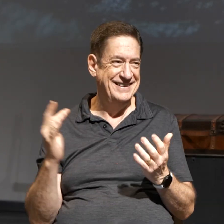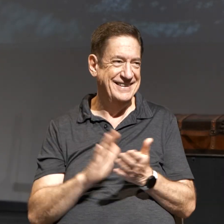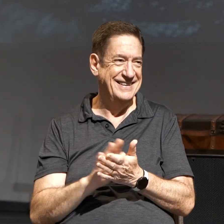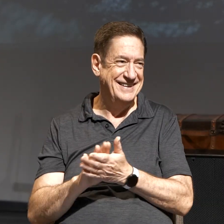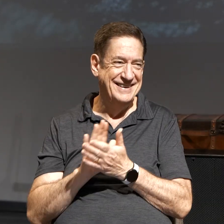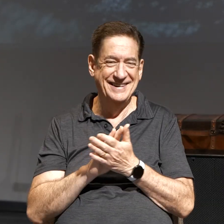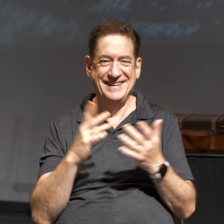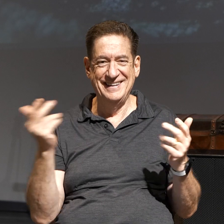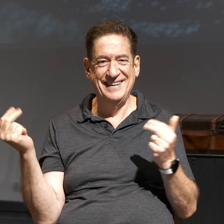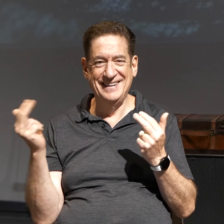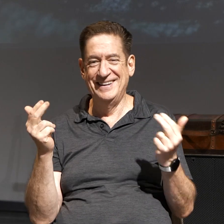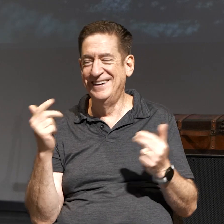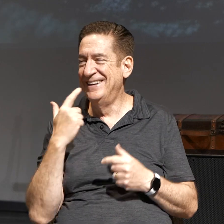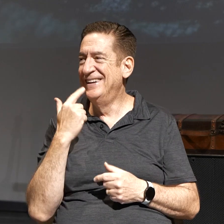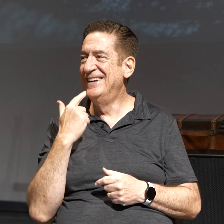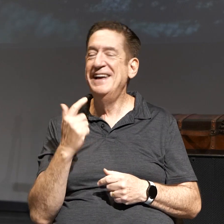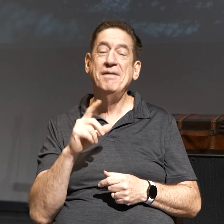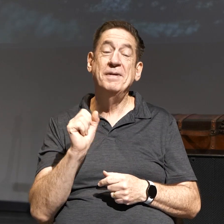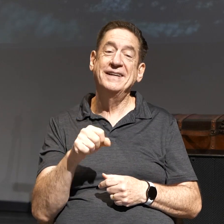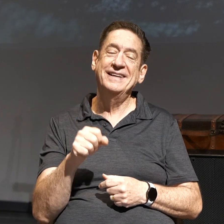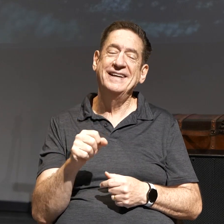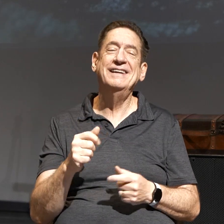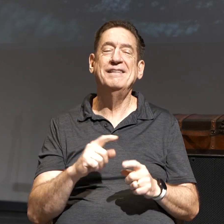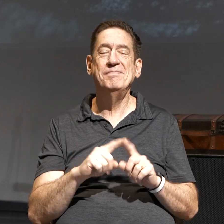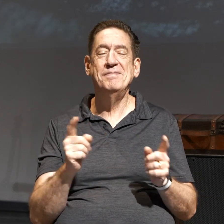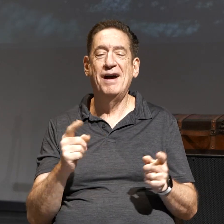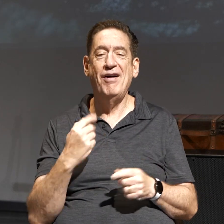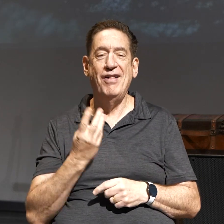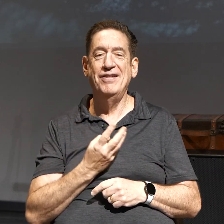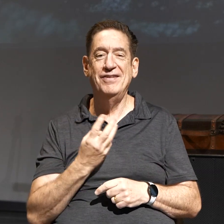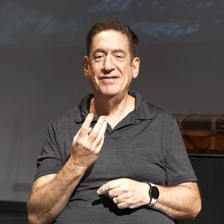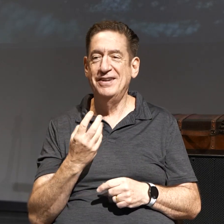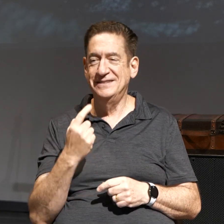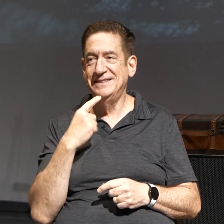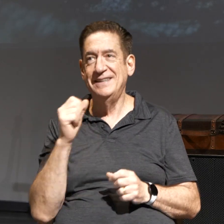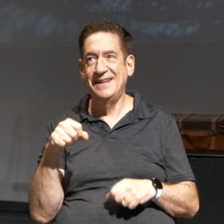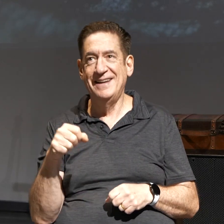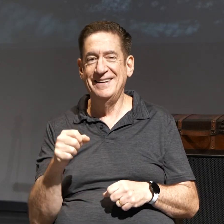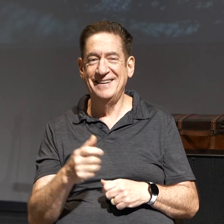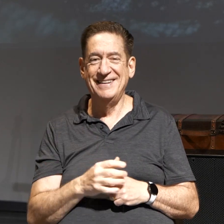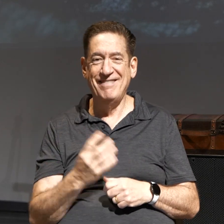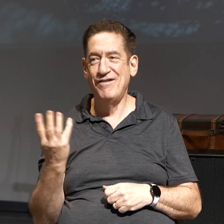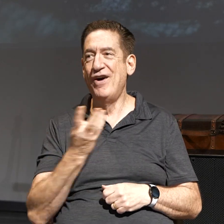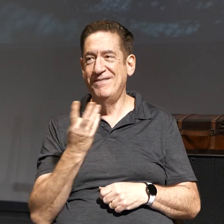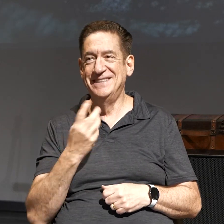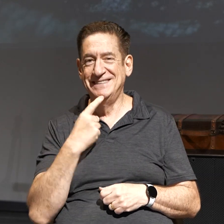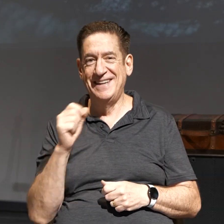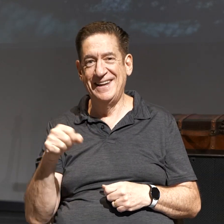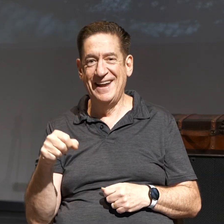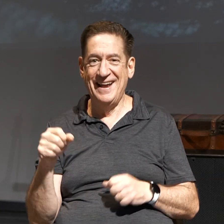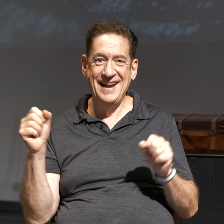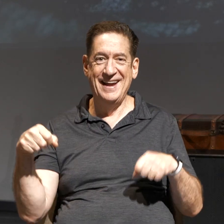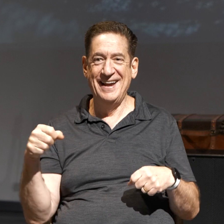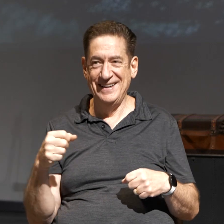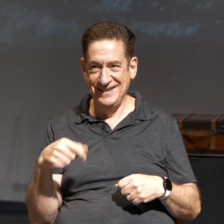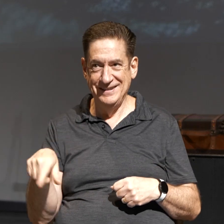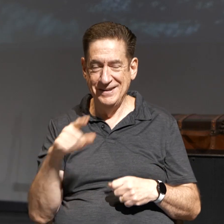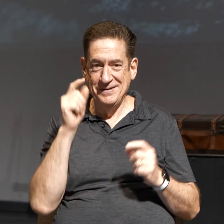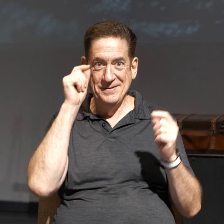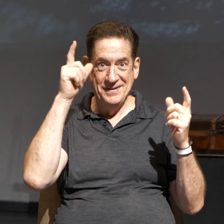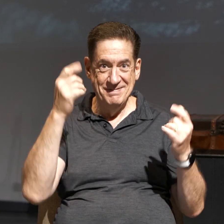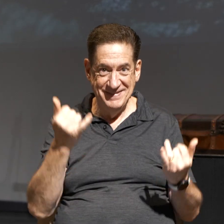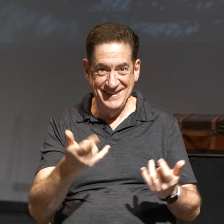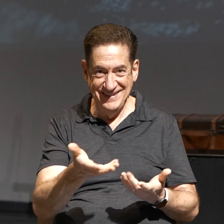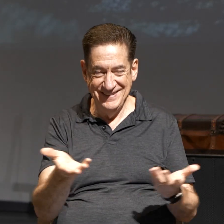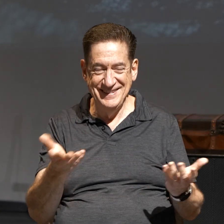So there you go. So yeah, all four of us would say yeah to that. Praise God. rest of you, wake up. Okay.